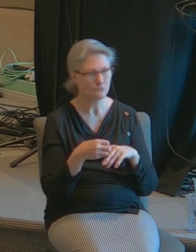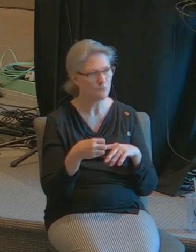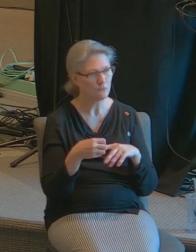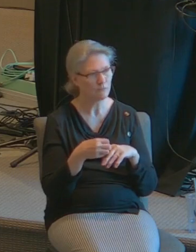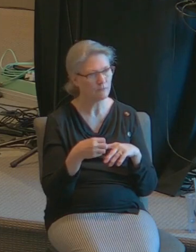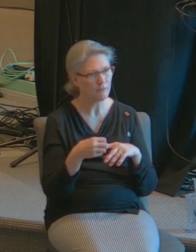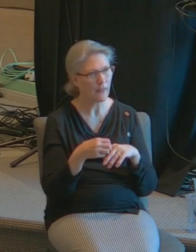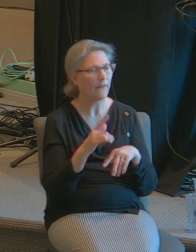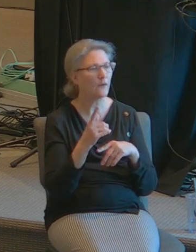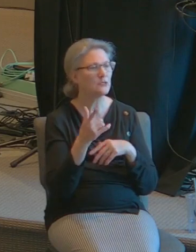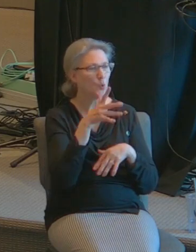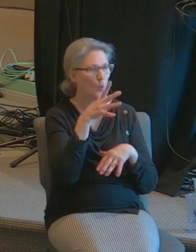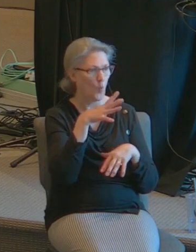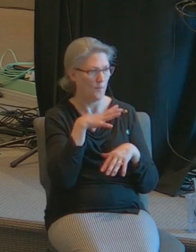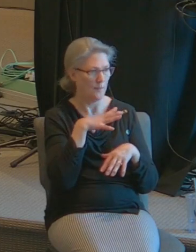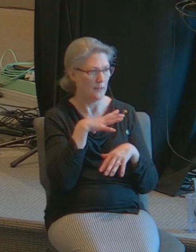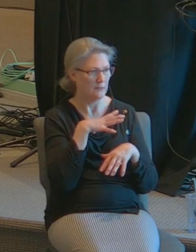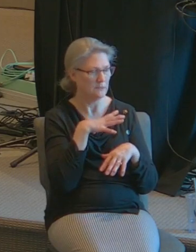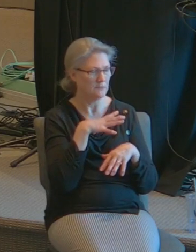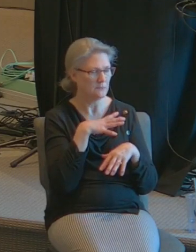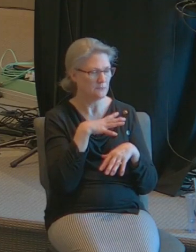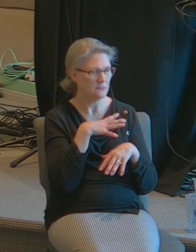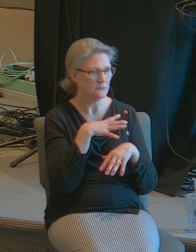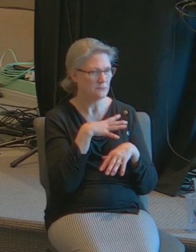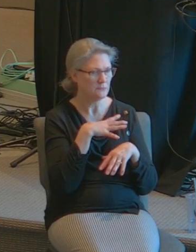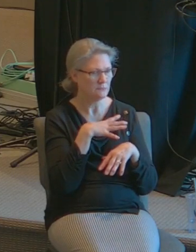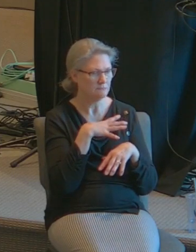there was a woman came to the Lord